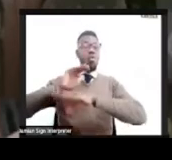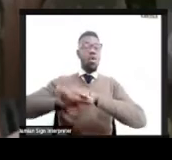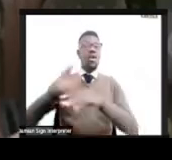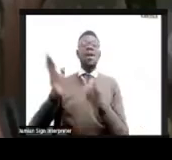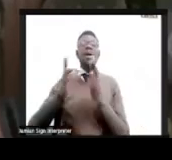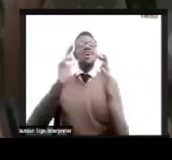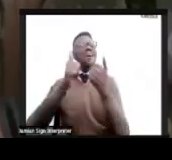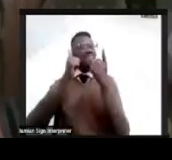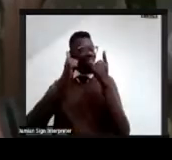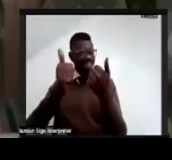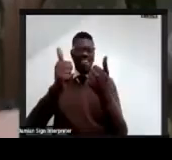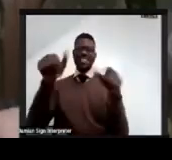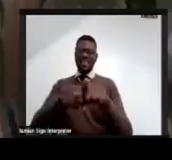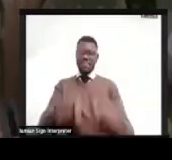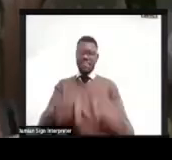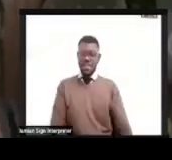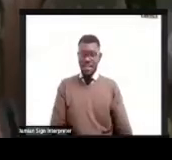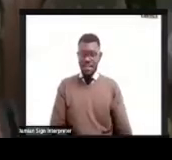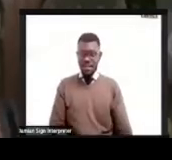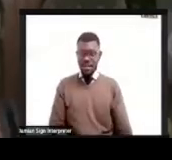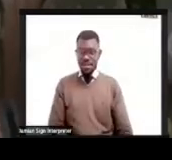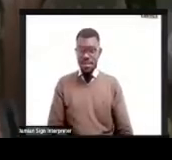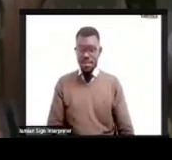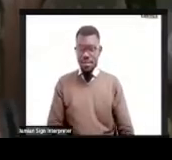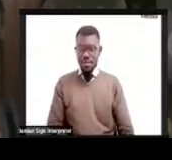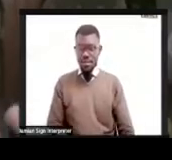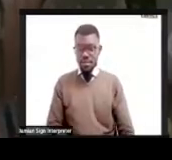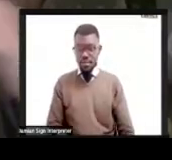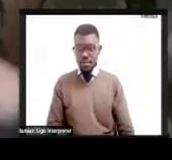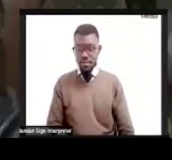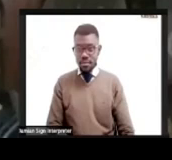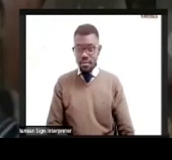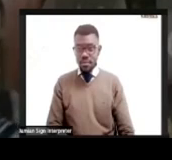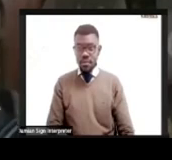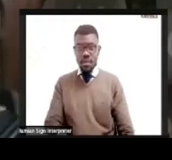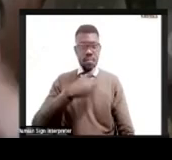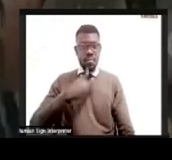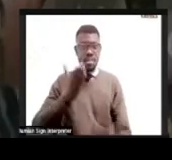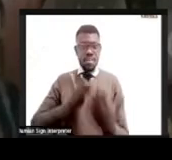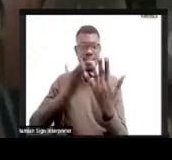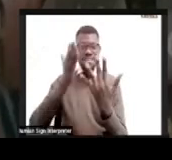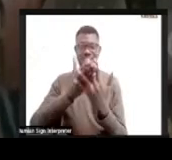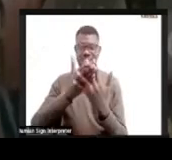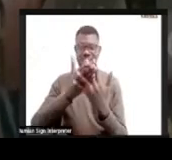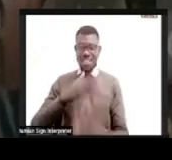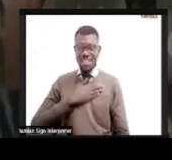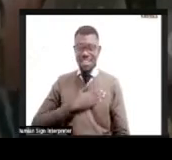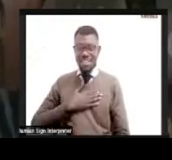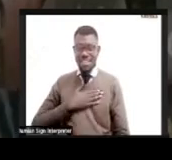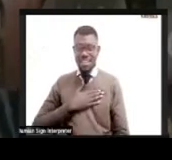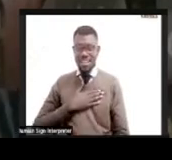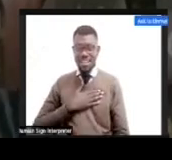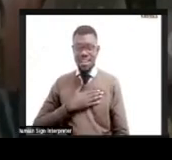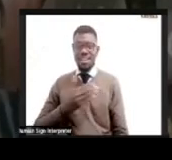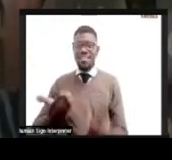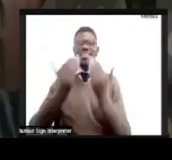And since we allow me to interject. Sure. Allow me to interject, Ms. Hend. Thank you. Thank you really for even outlining